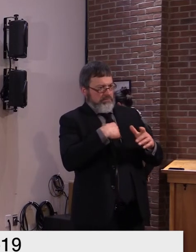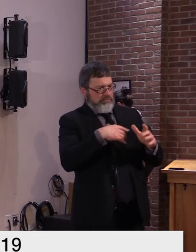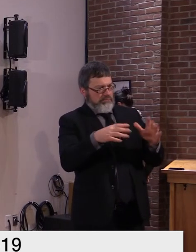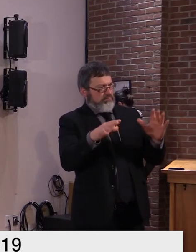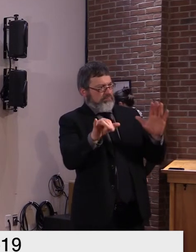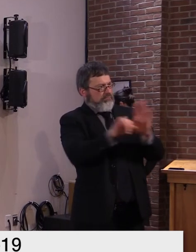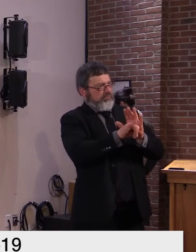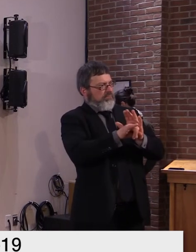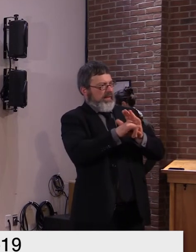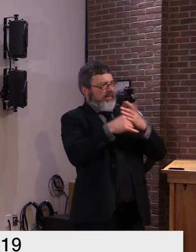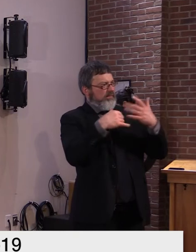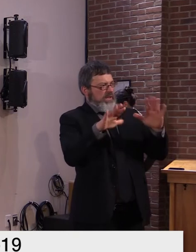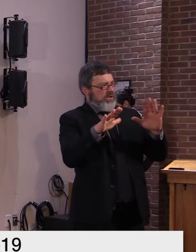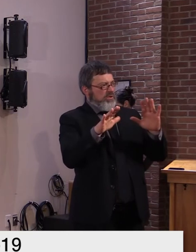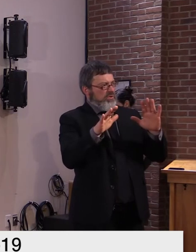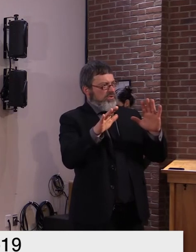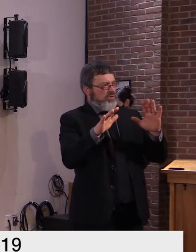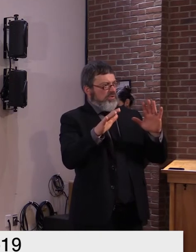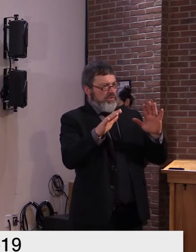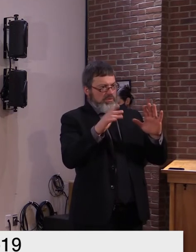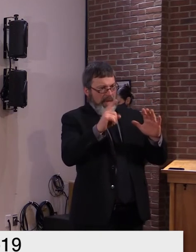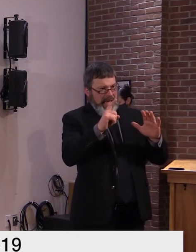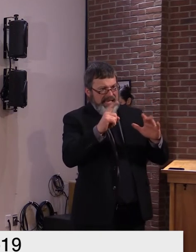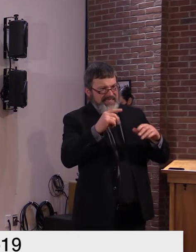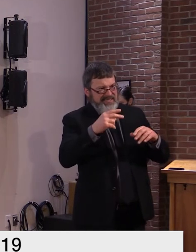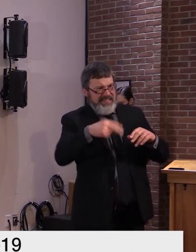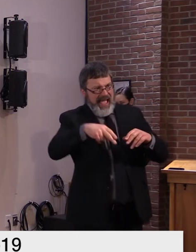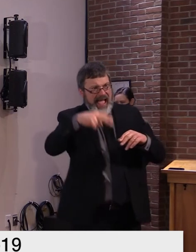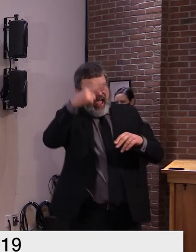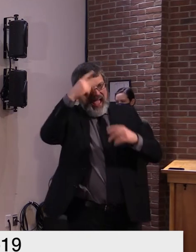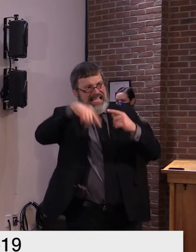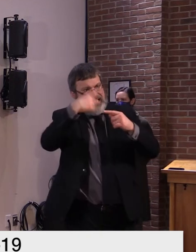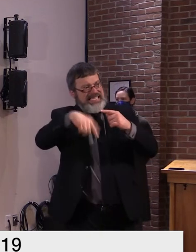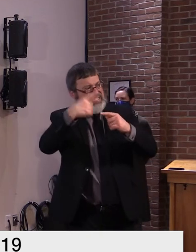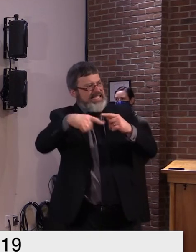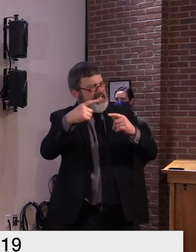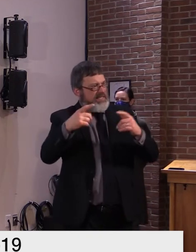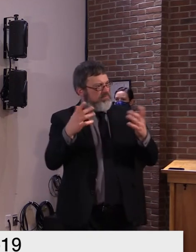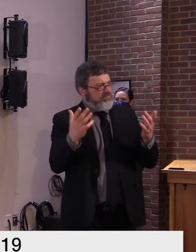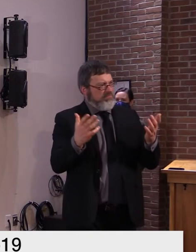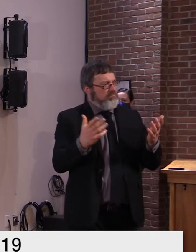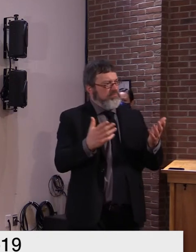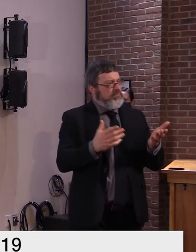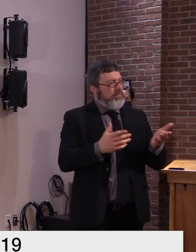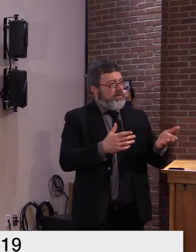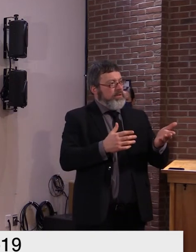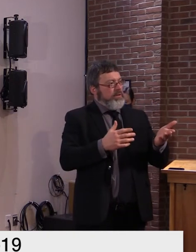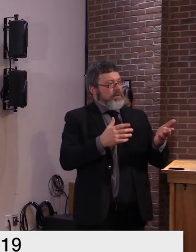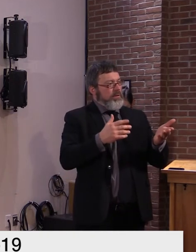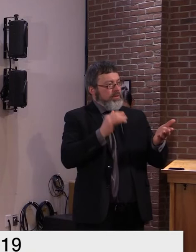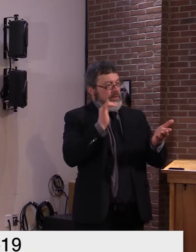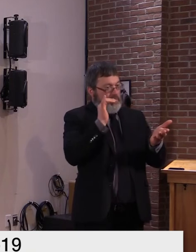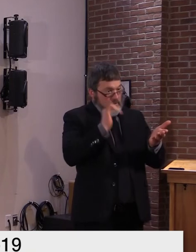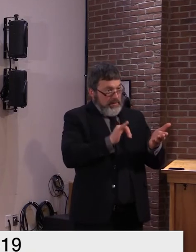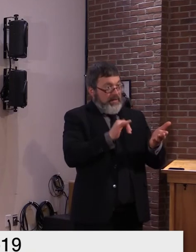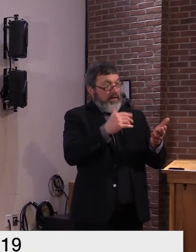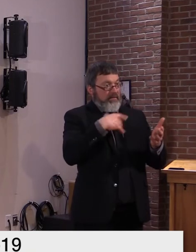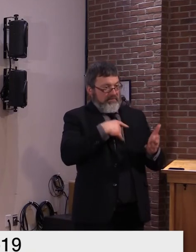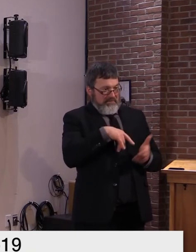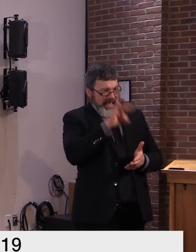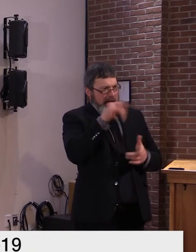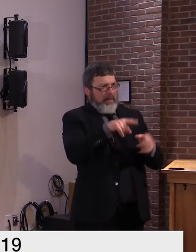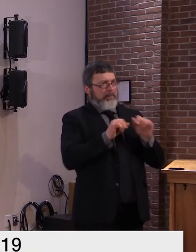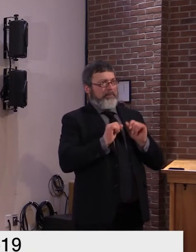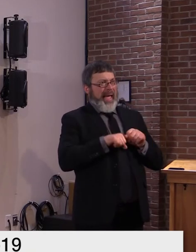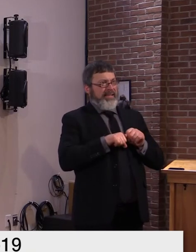value. That's still a person who could transmit virus to somebody else as far as I'm concerned. And I would